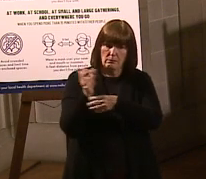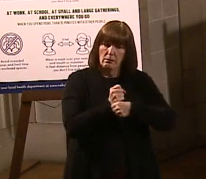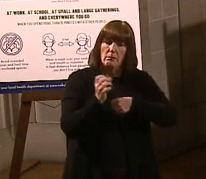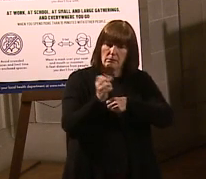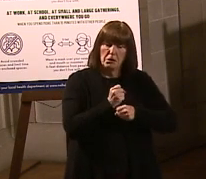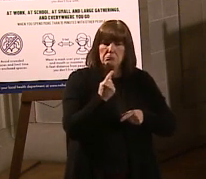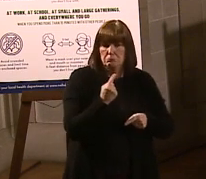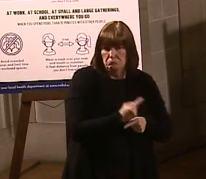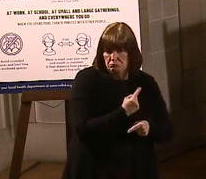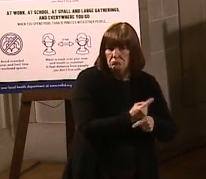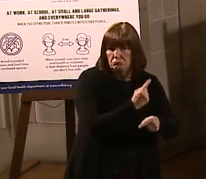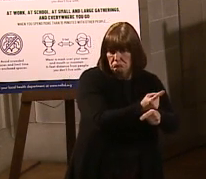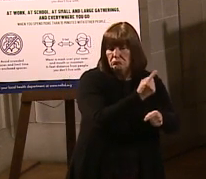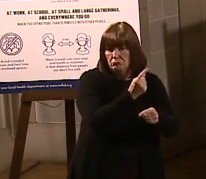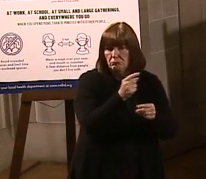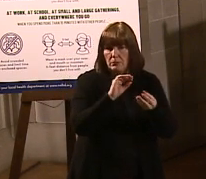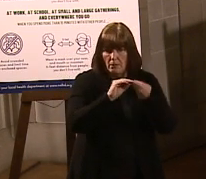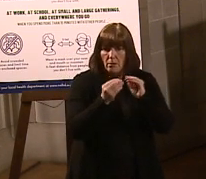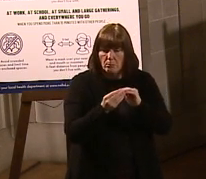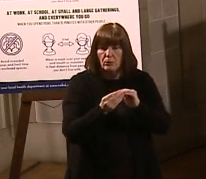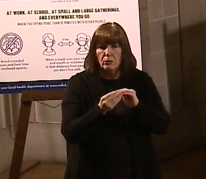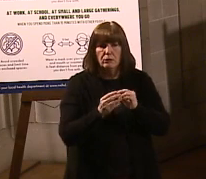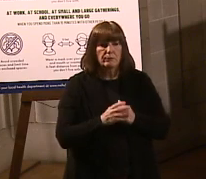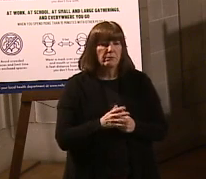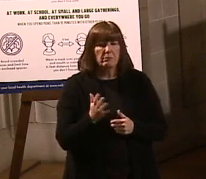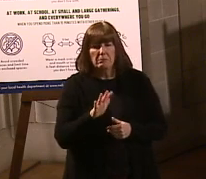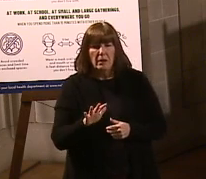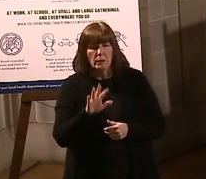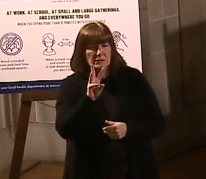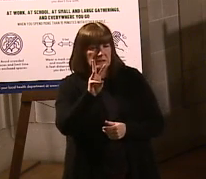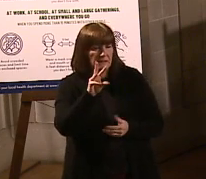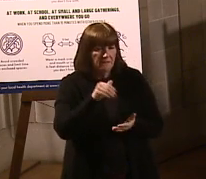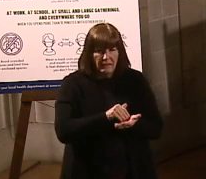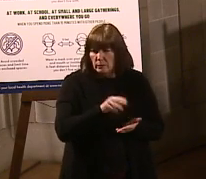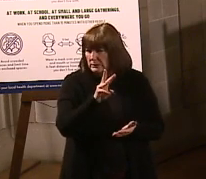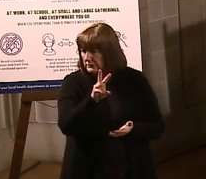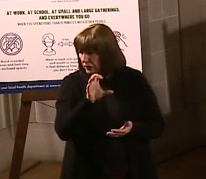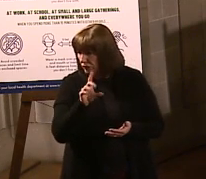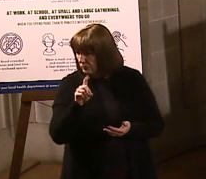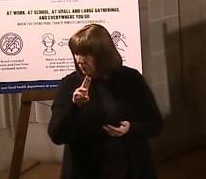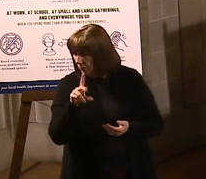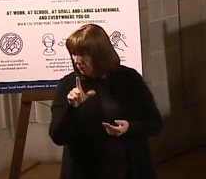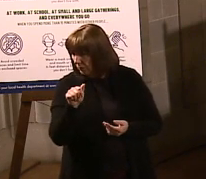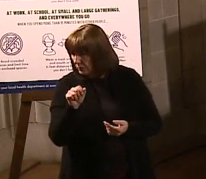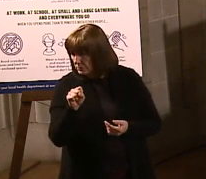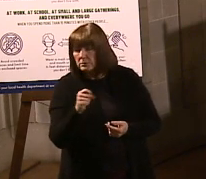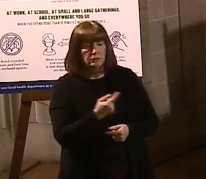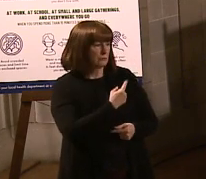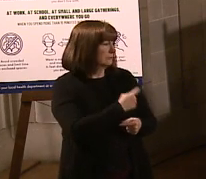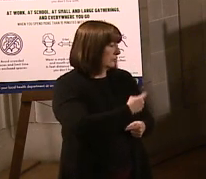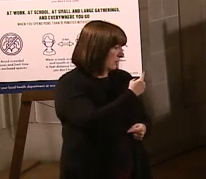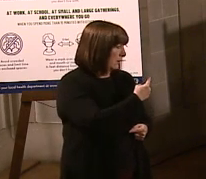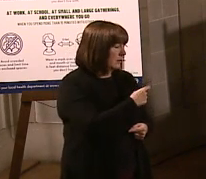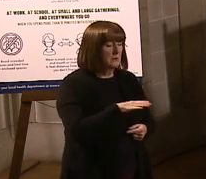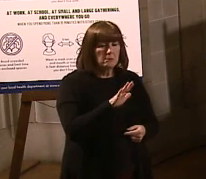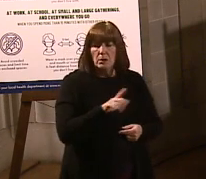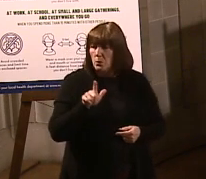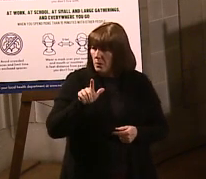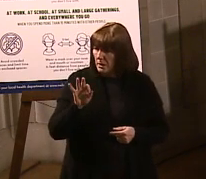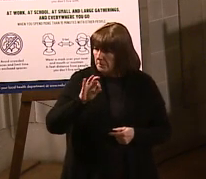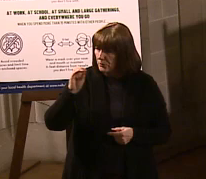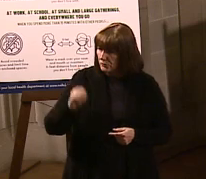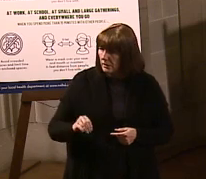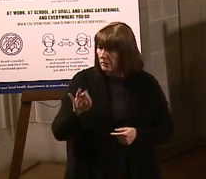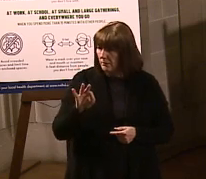but it'll be about the same supply that they're getting. The number is about 6,600 for Douglas County. Is that about right? And that's roughly 29%